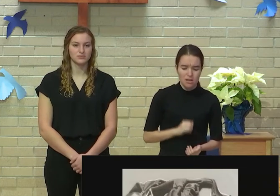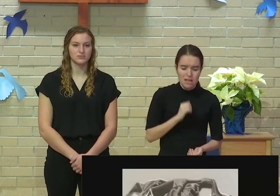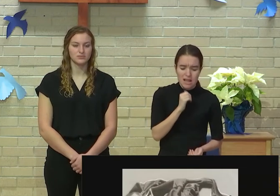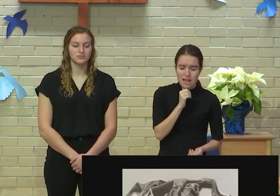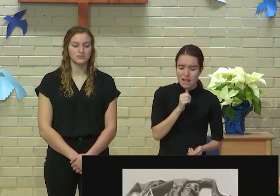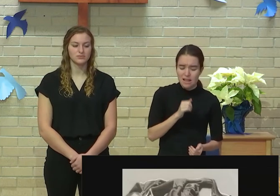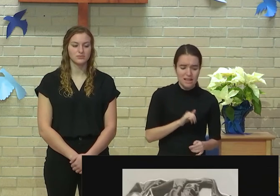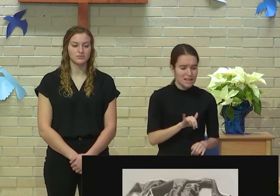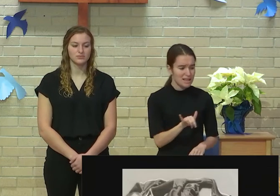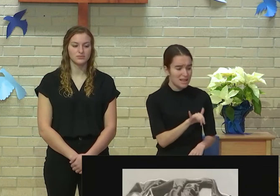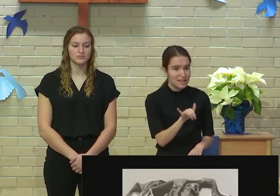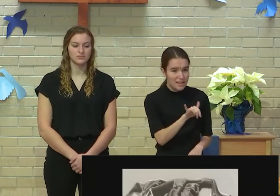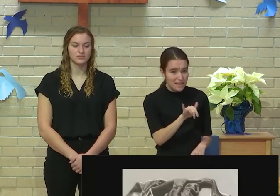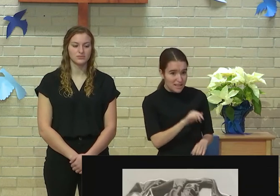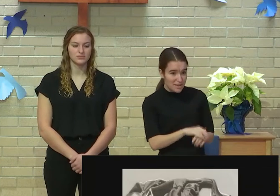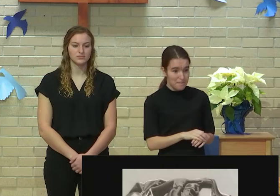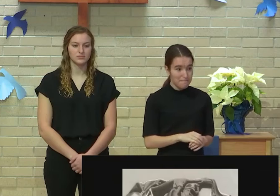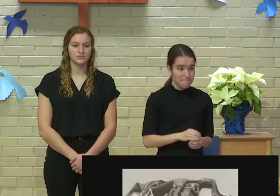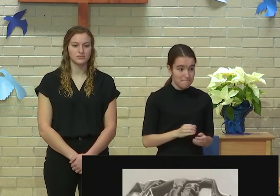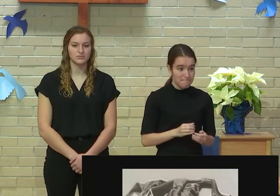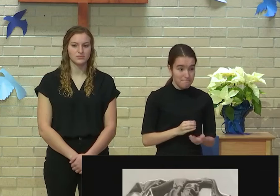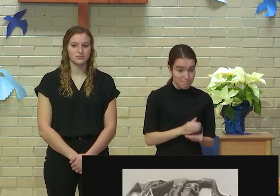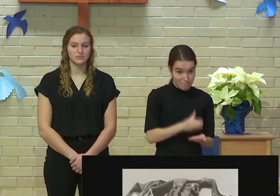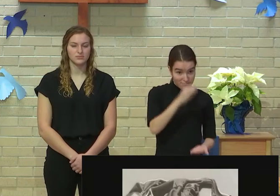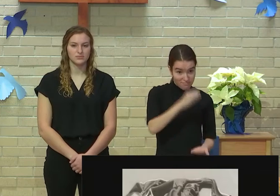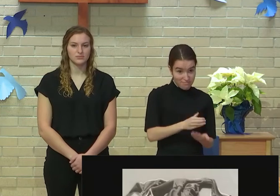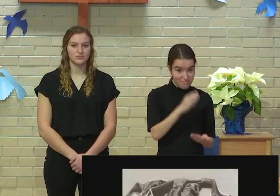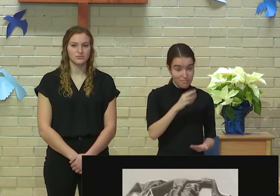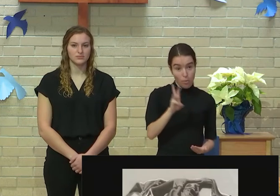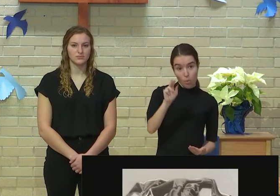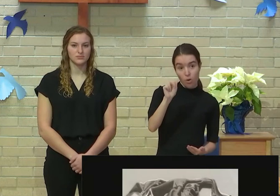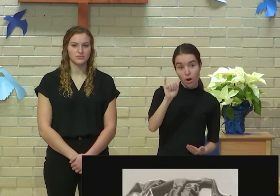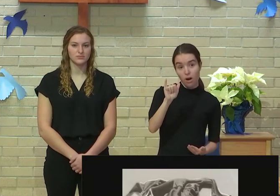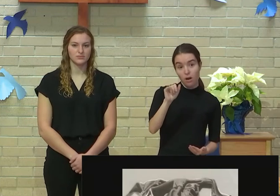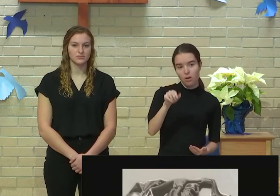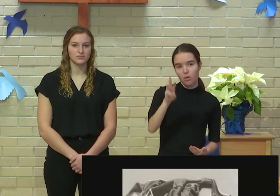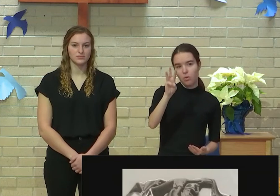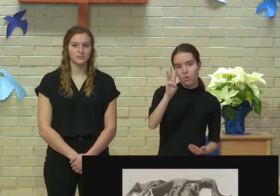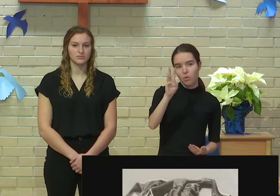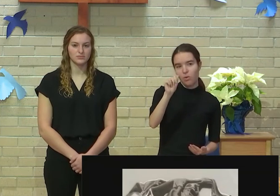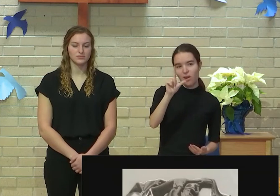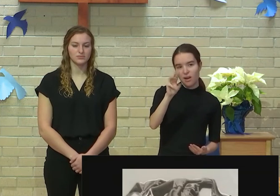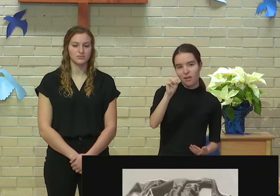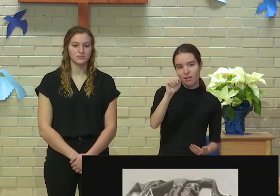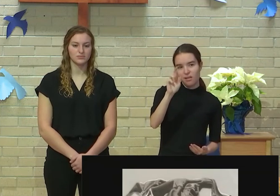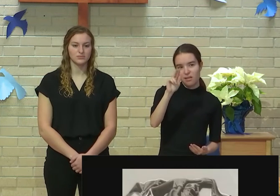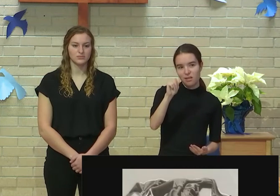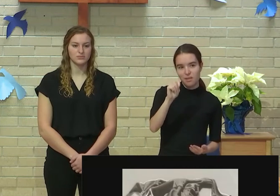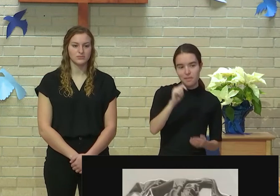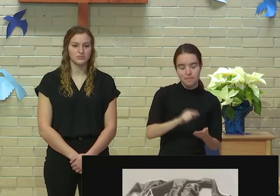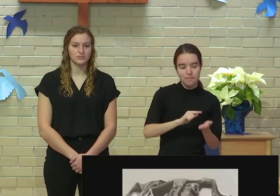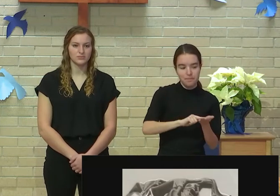more bottles Walmart is selling and is ending up as pollution.